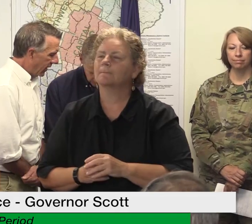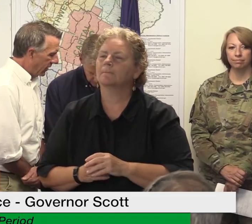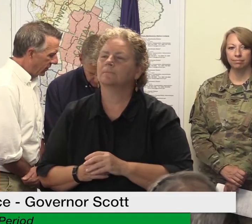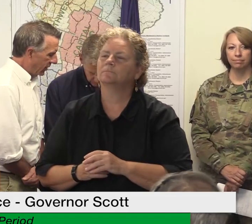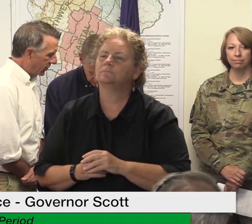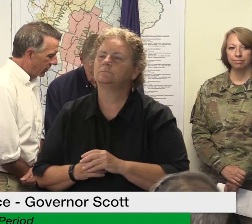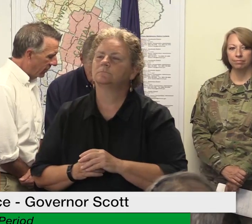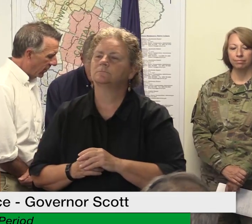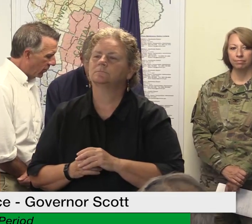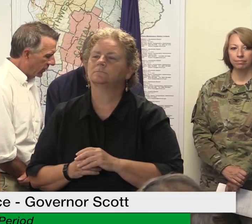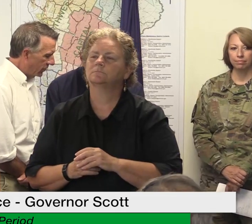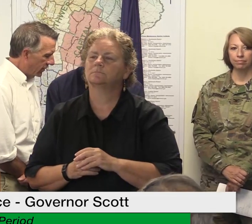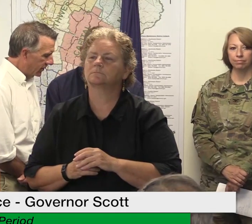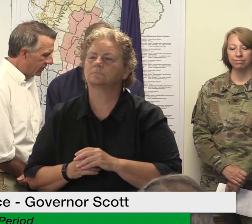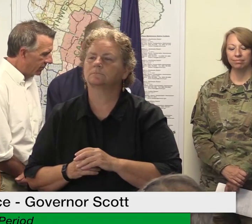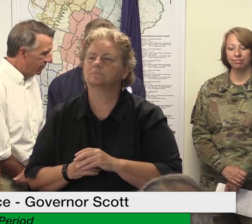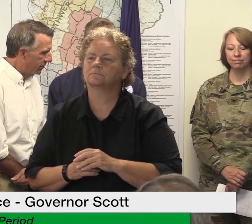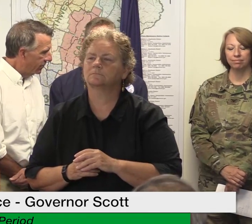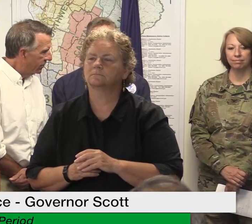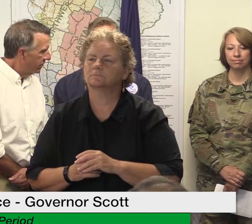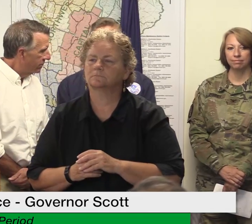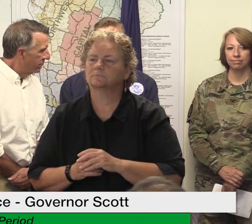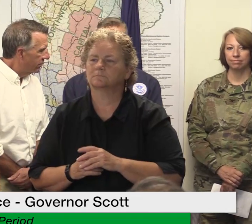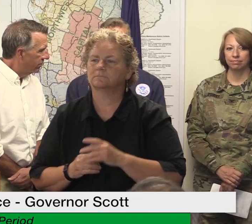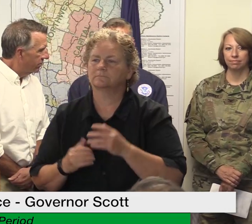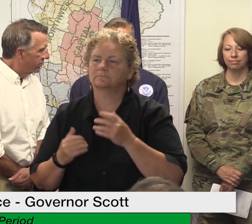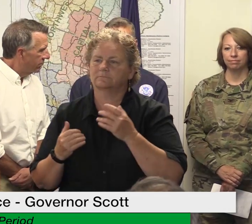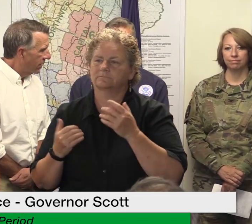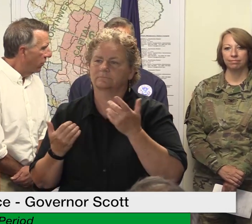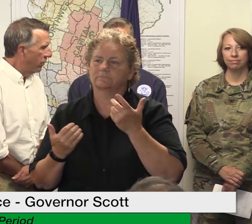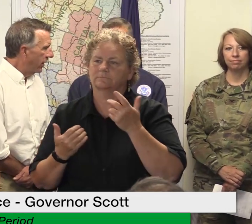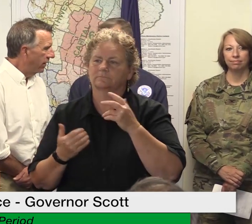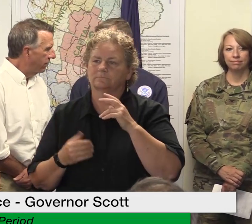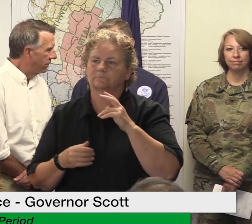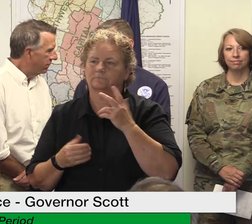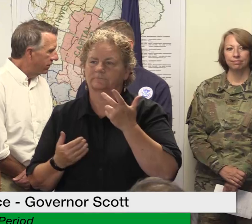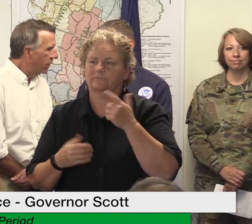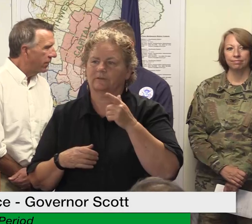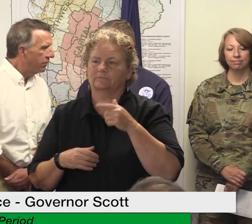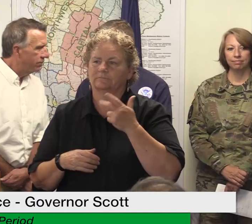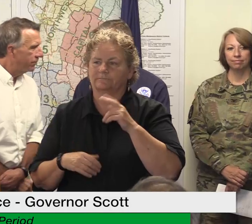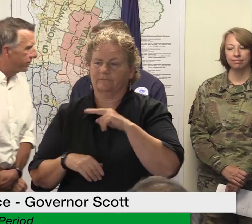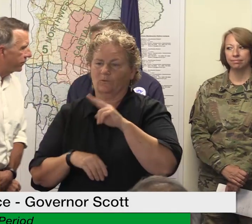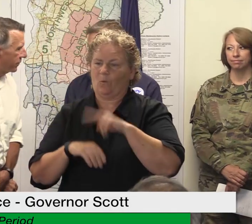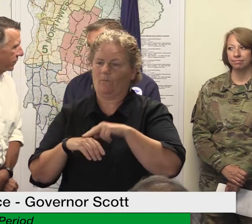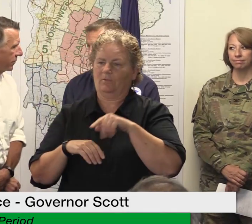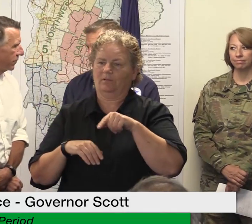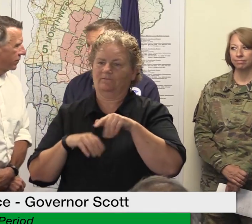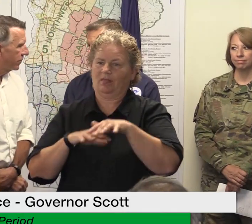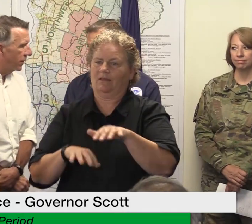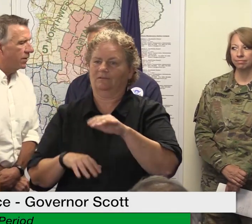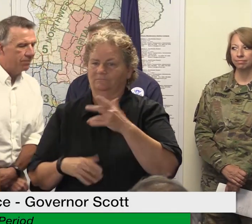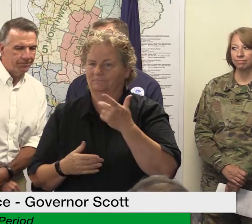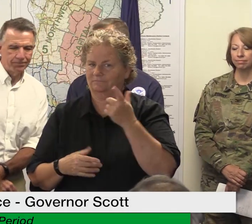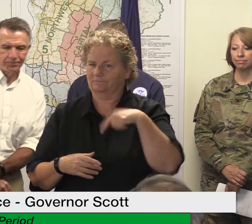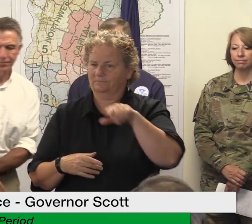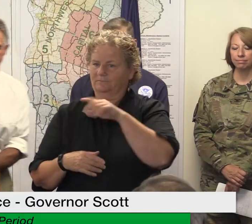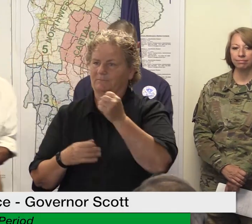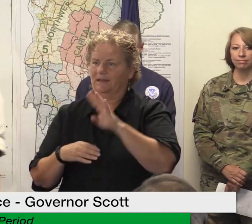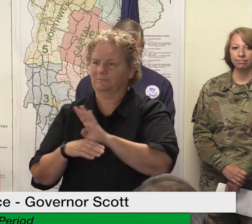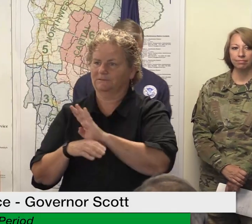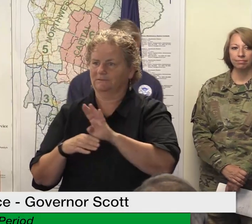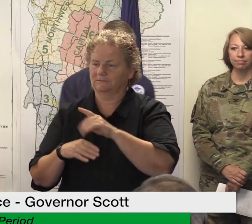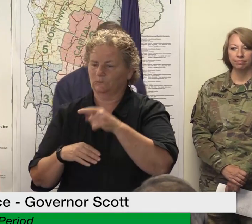many individuals will be eligible for regular traditional unemployment insurance benefits but those that are